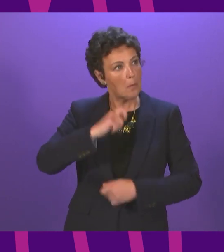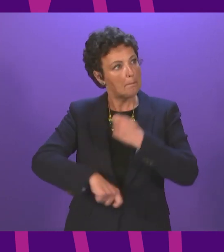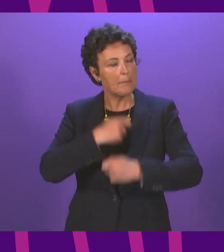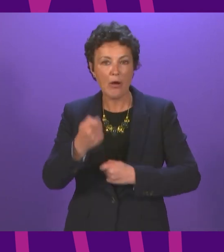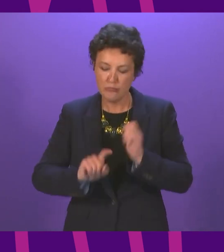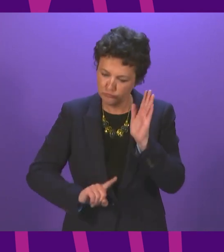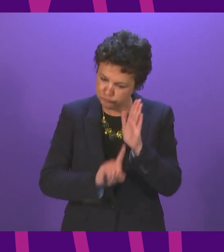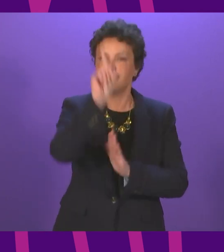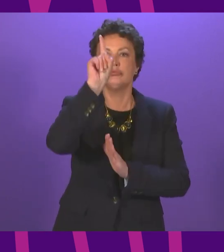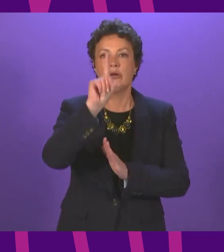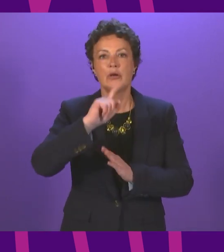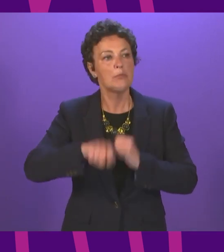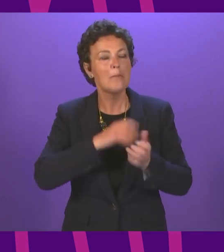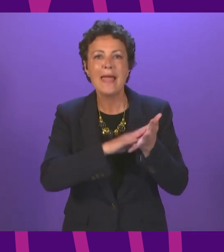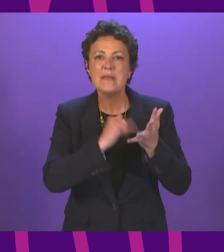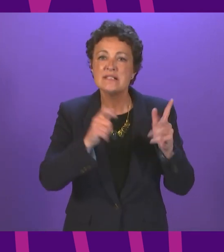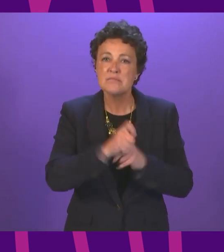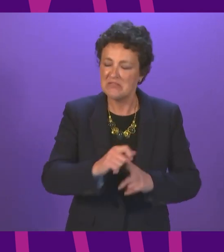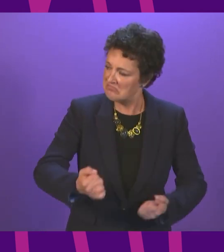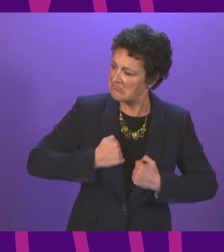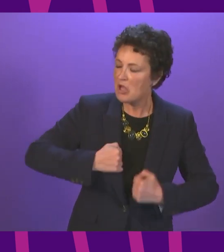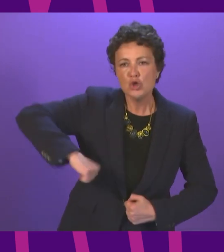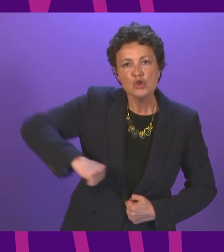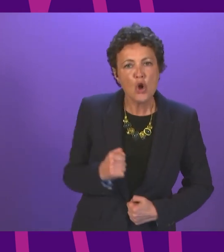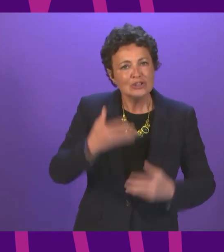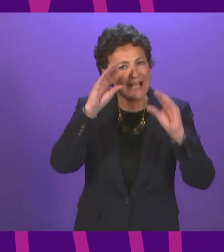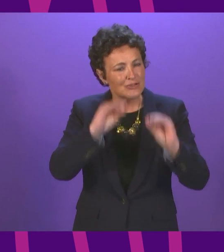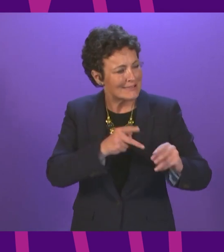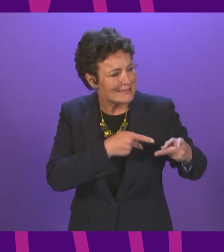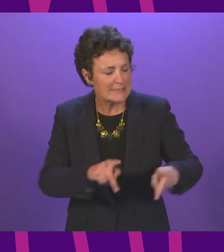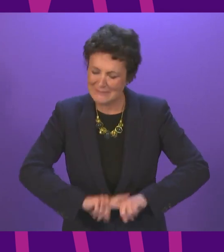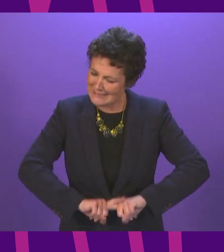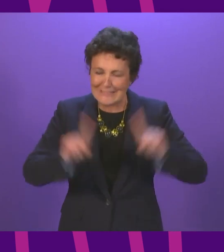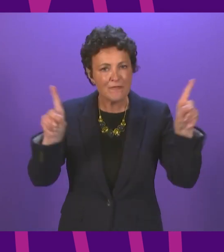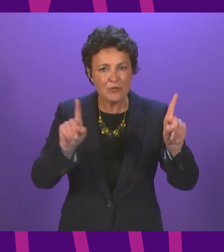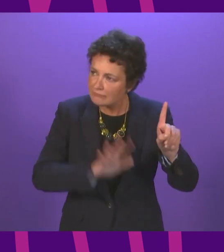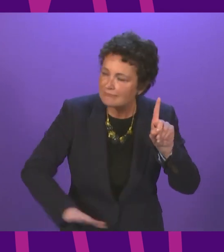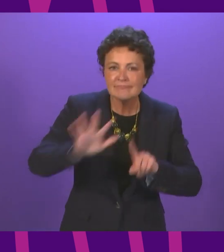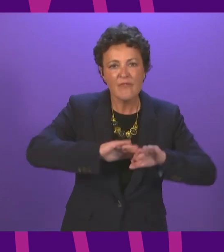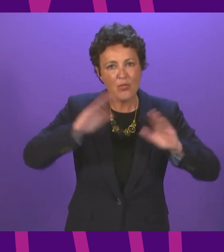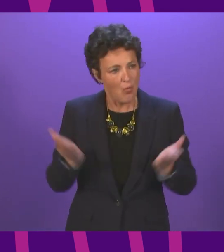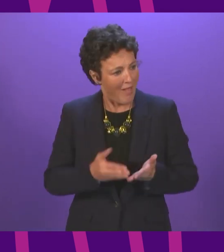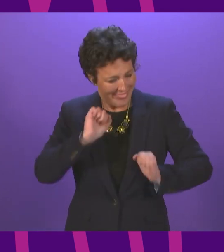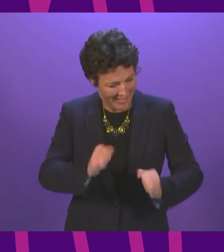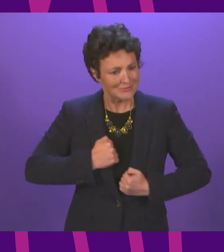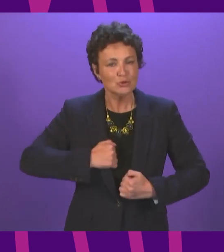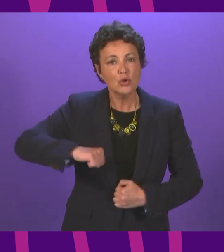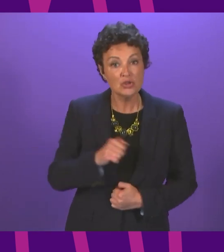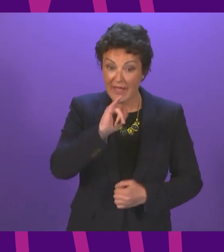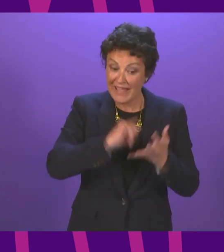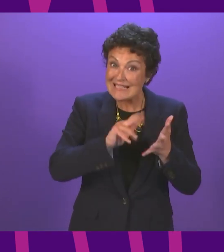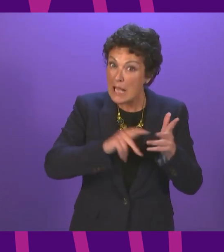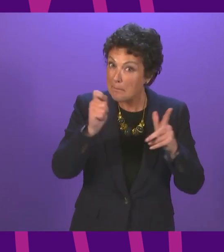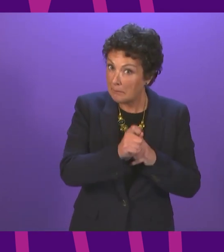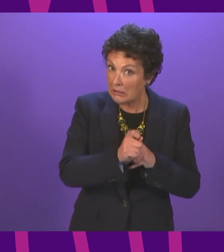Our education system has always been distinct. It is uniquely our own, a cornerstone of what makes us Scottish. If the SNP